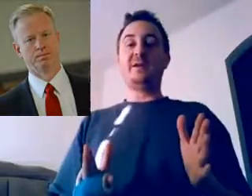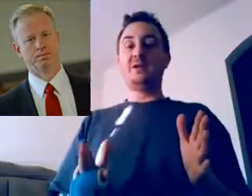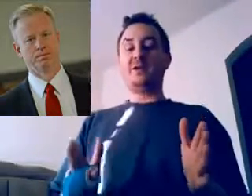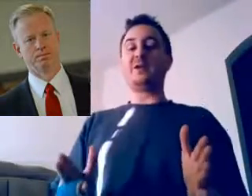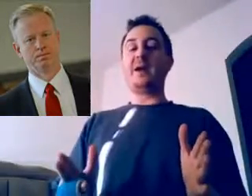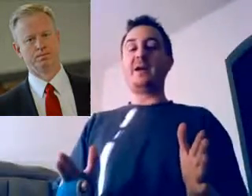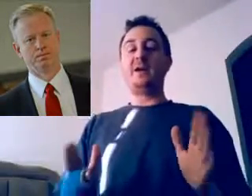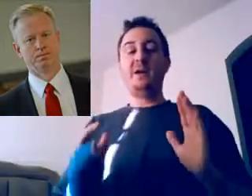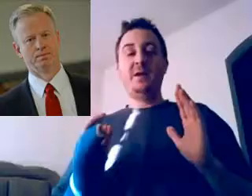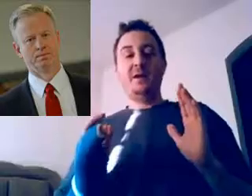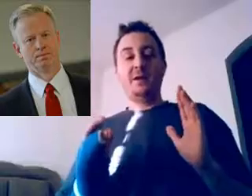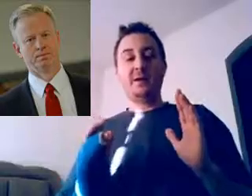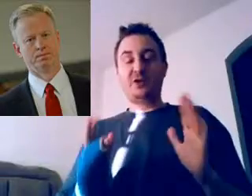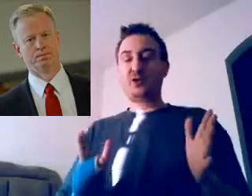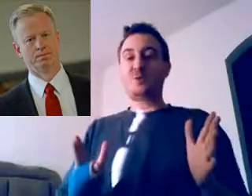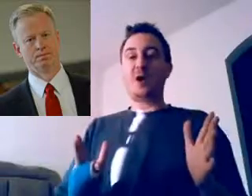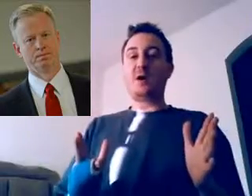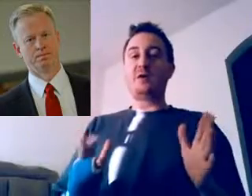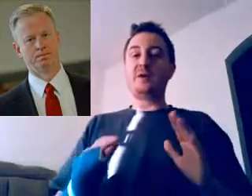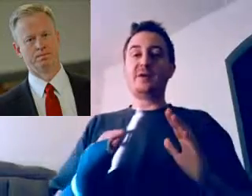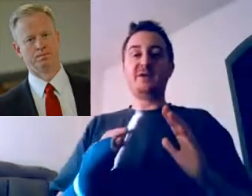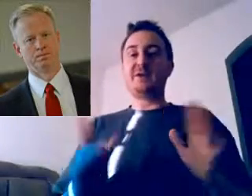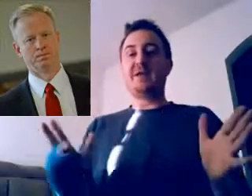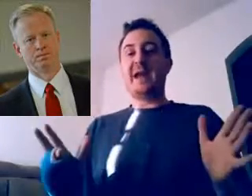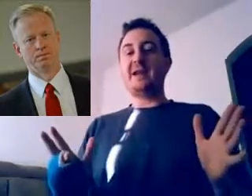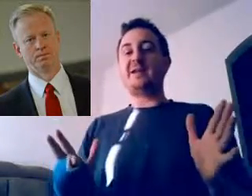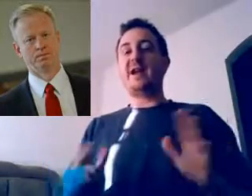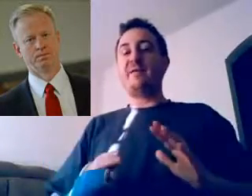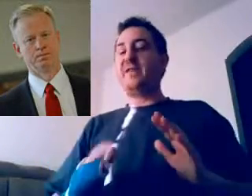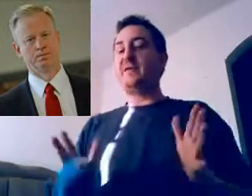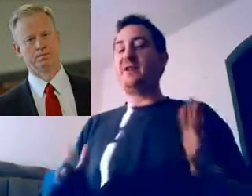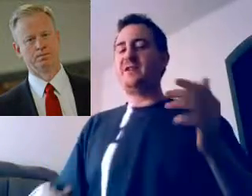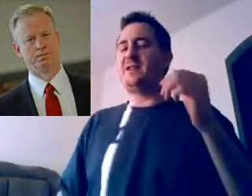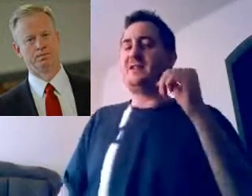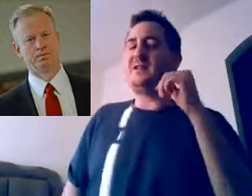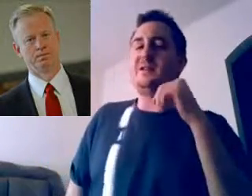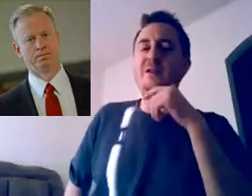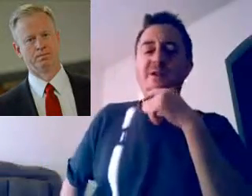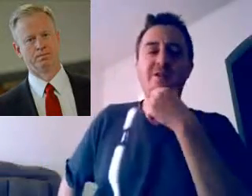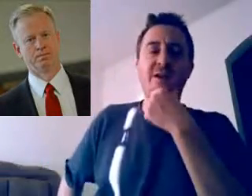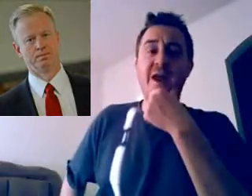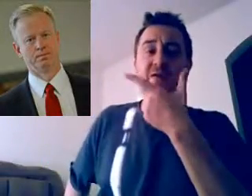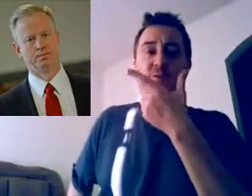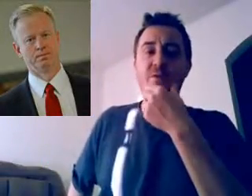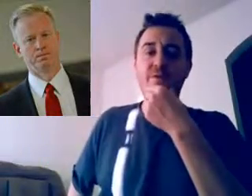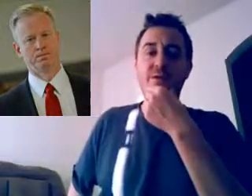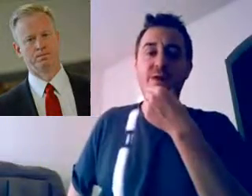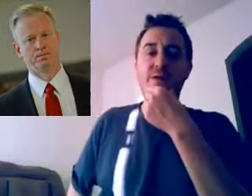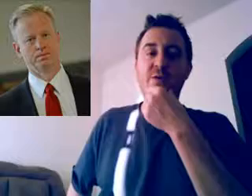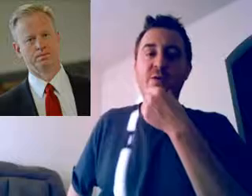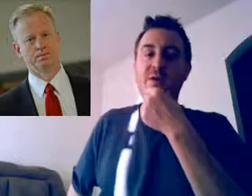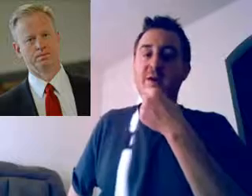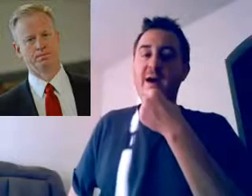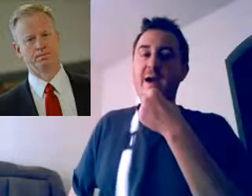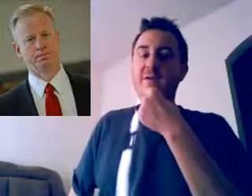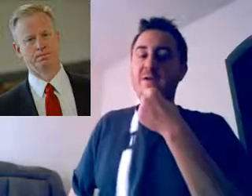it looks like George Brockler is just hands down the favorite. He just looks inevitable. I haven't even